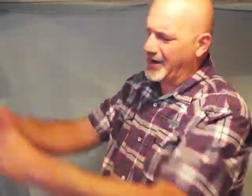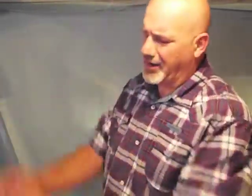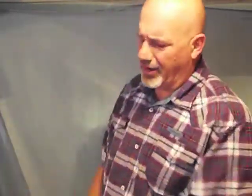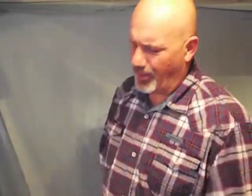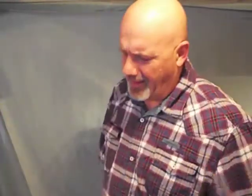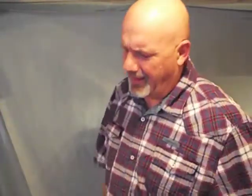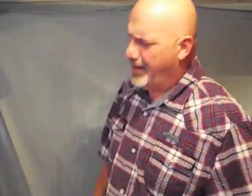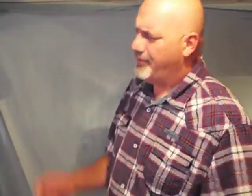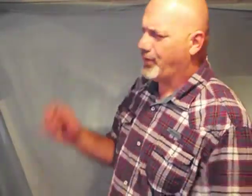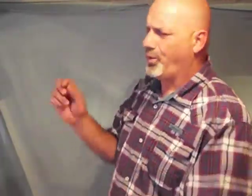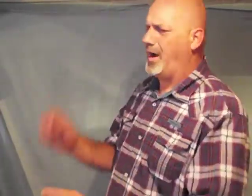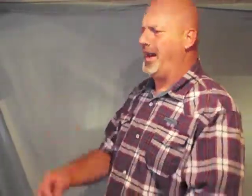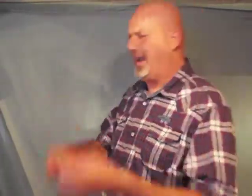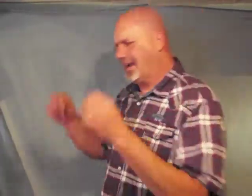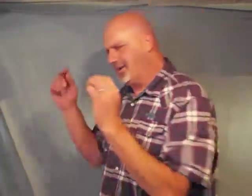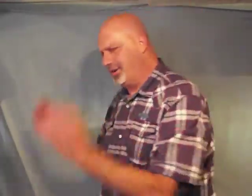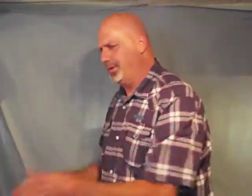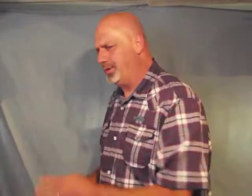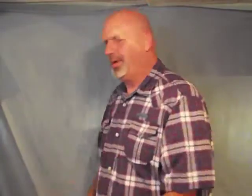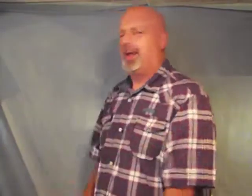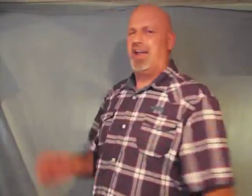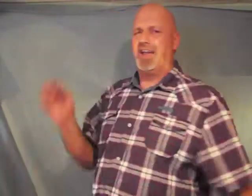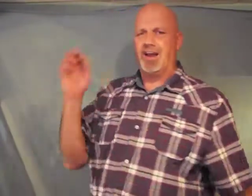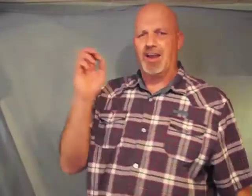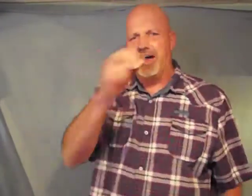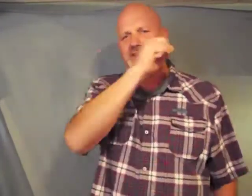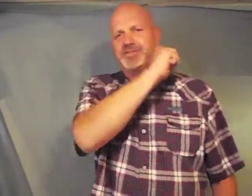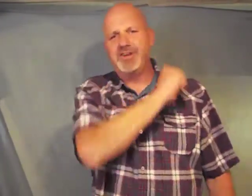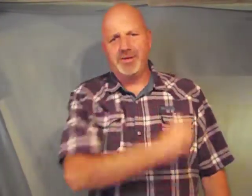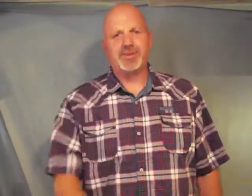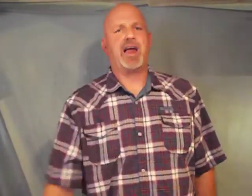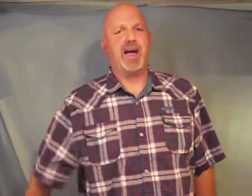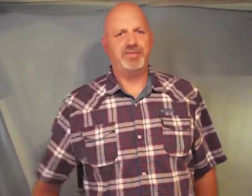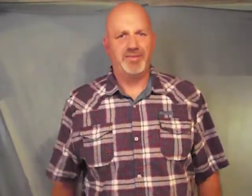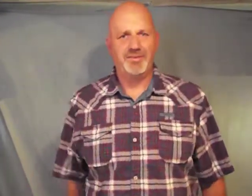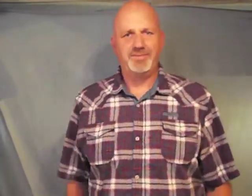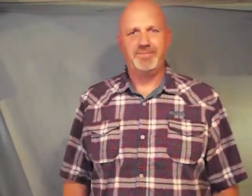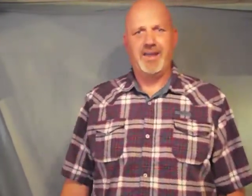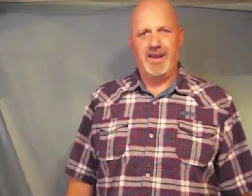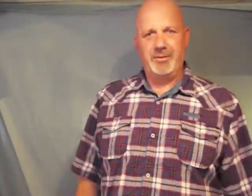glory for what he can do in a lost sheep's life amen